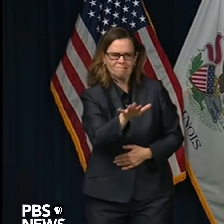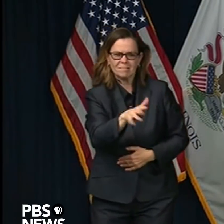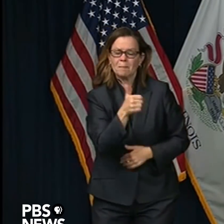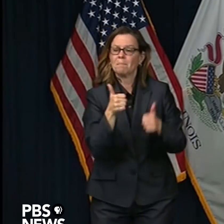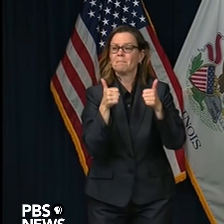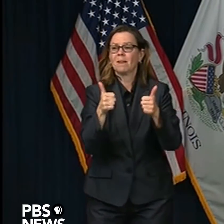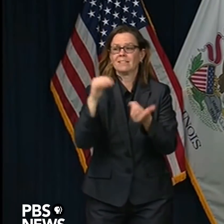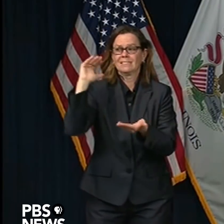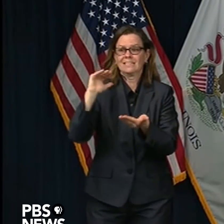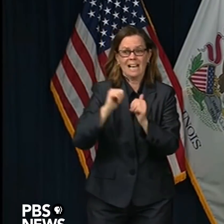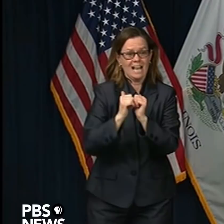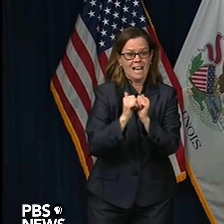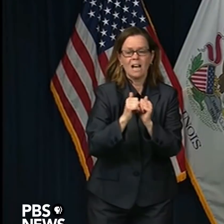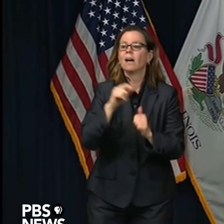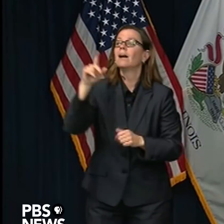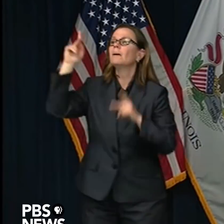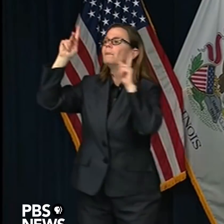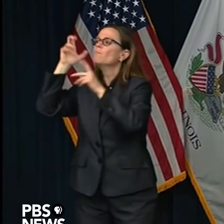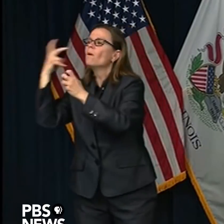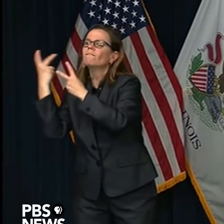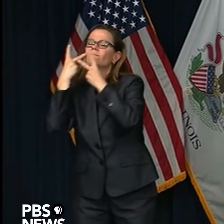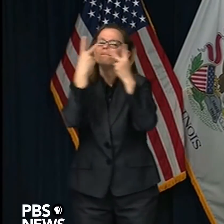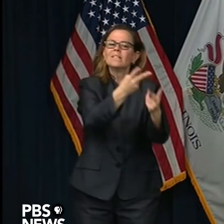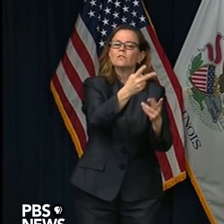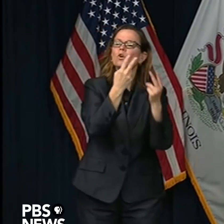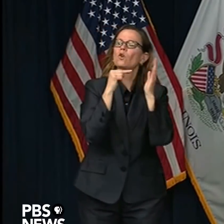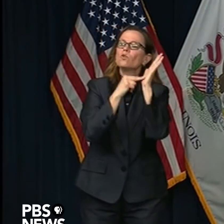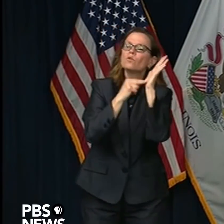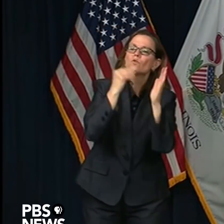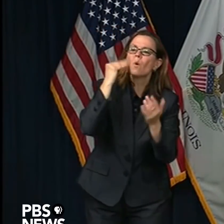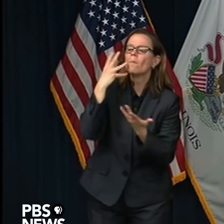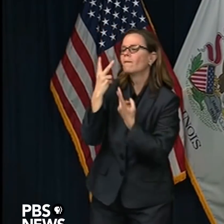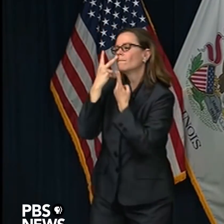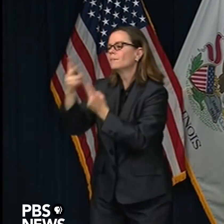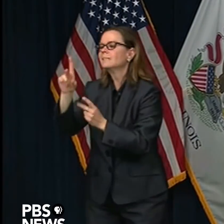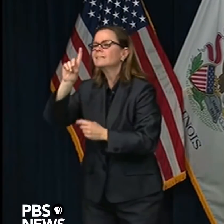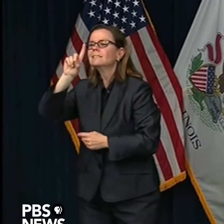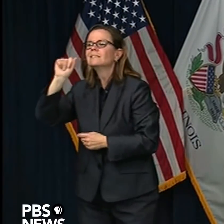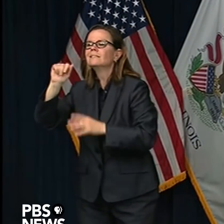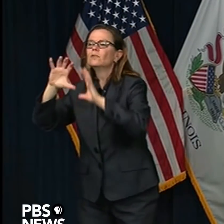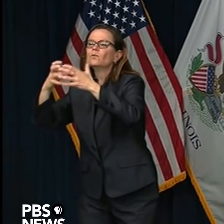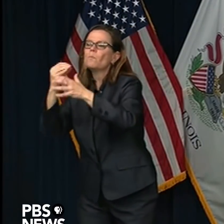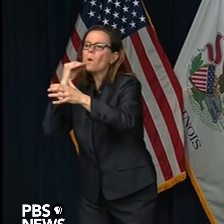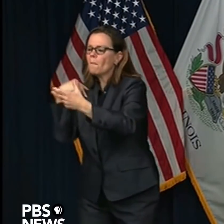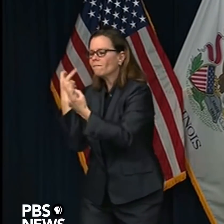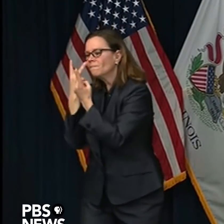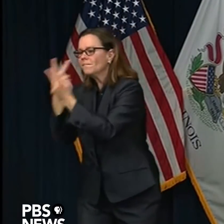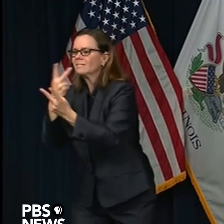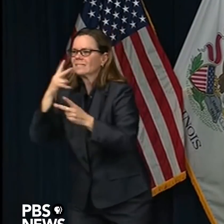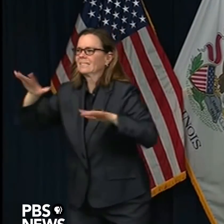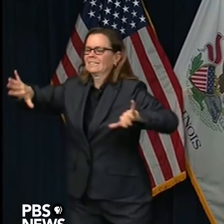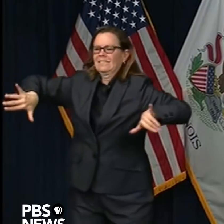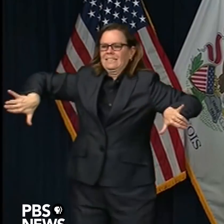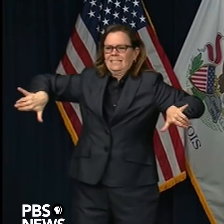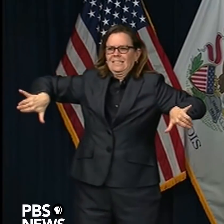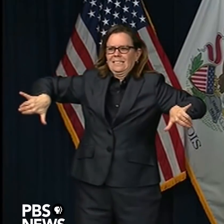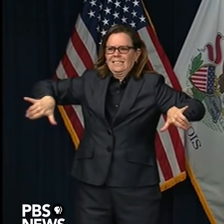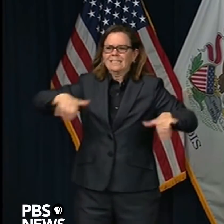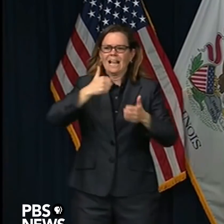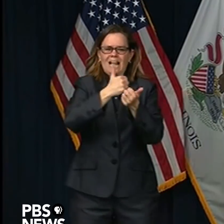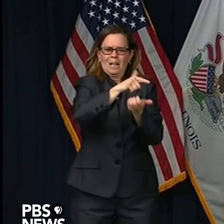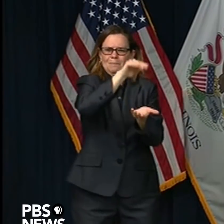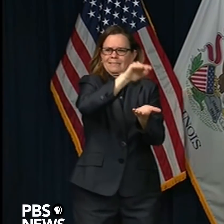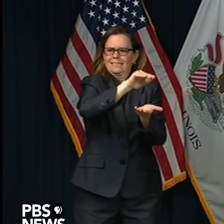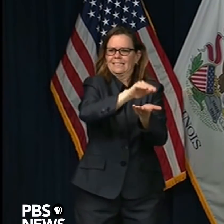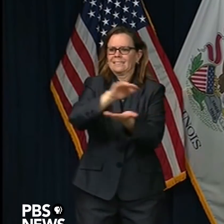didn't want any outside people coming in, bringing COVID-19 in with them. But a lot has been put in place, indeed, even at the ones where